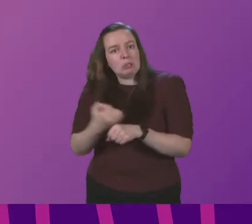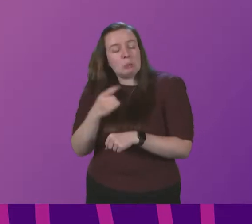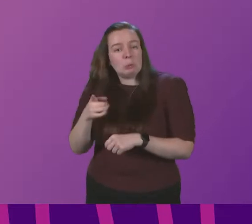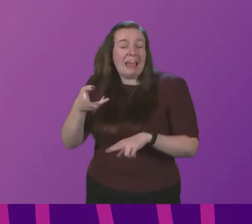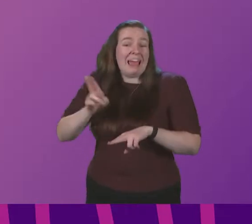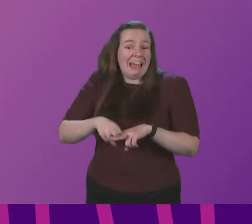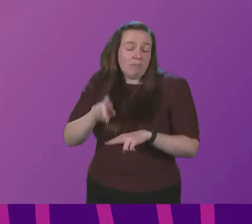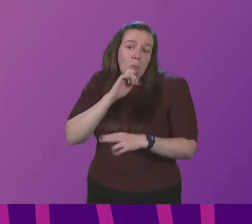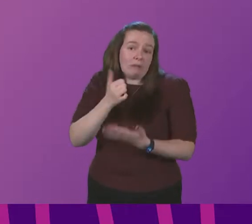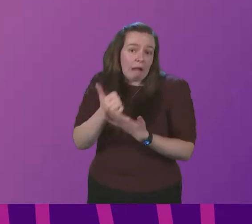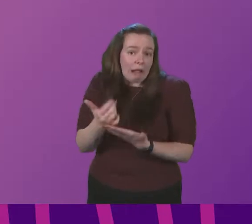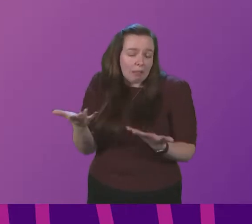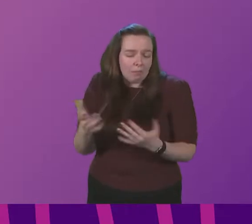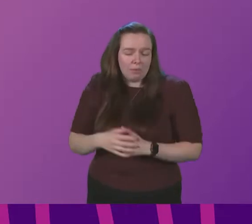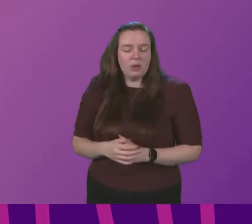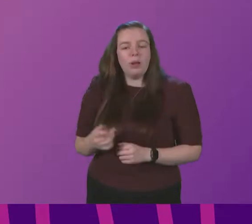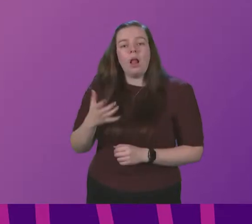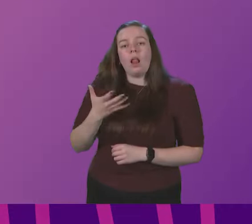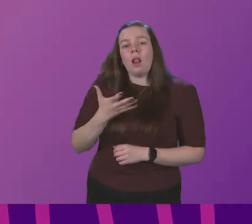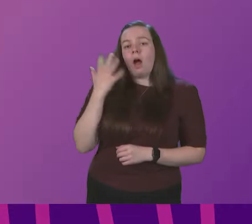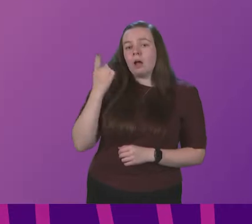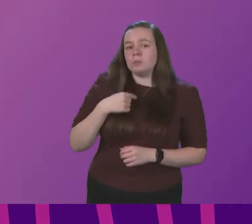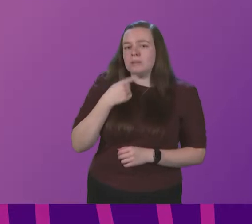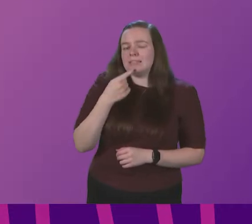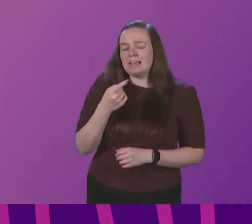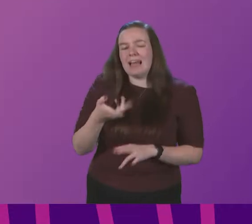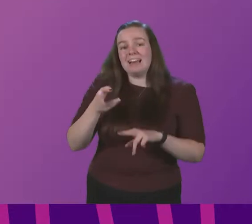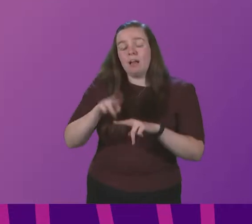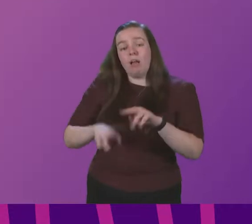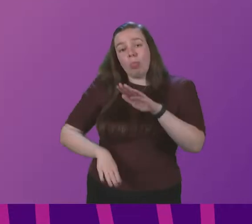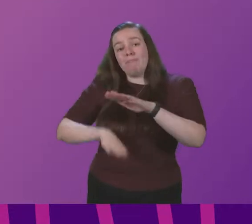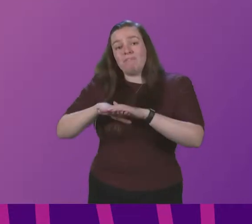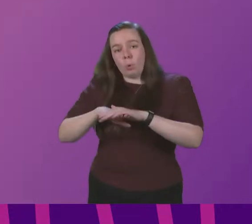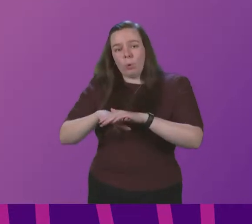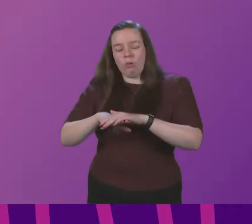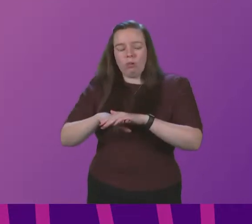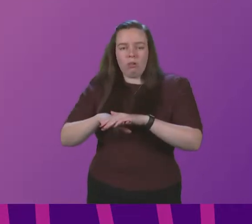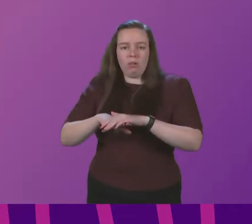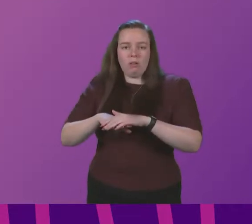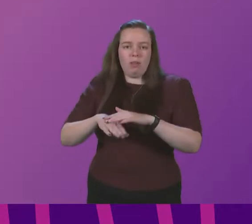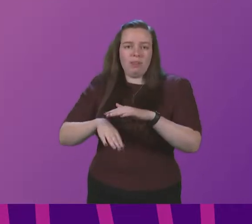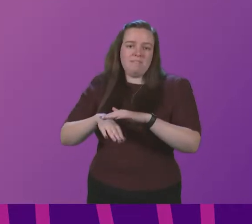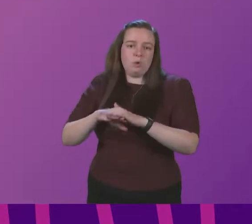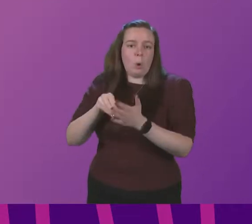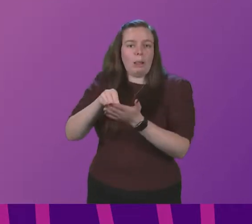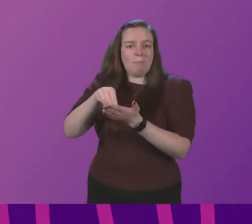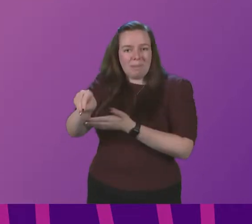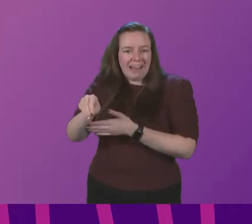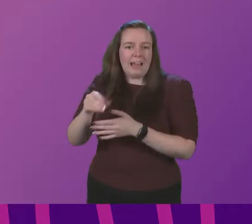if it would be helpful I said last week in terms of the full-time paid professional